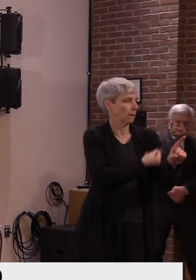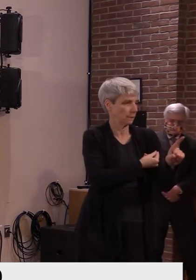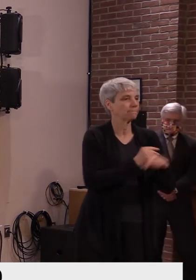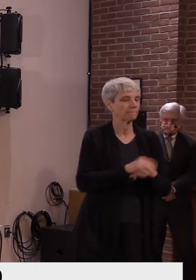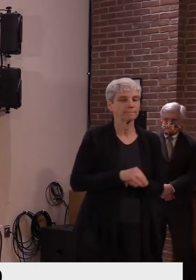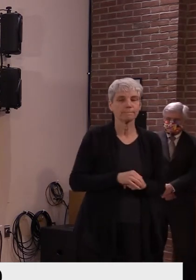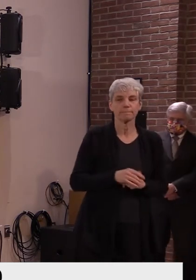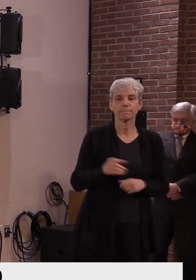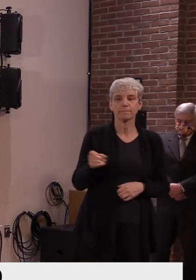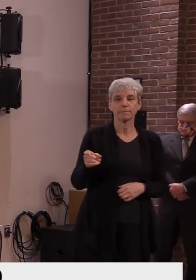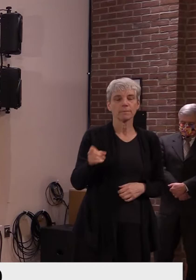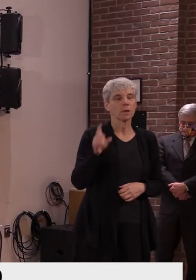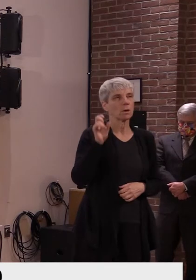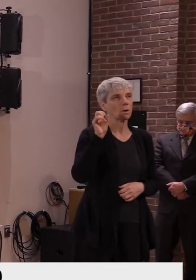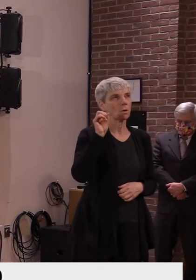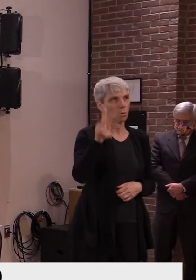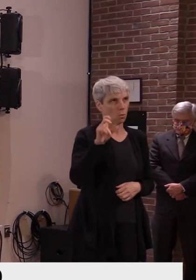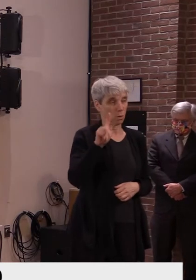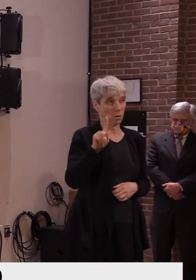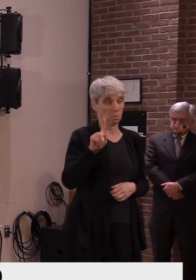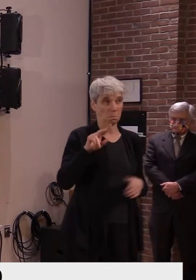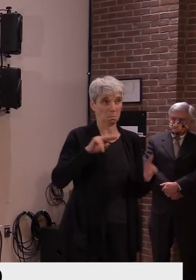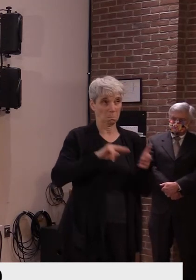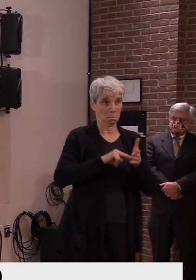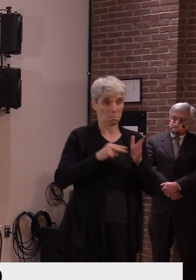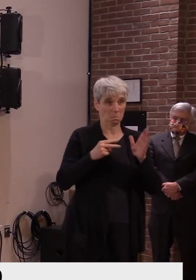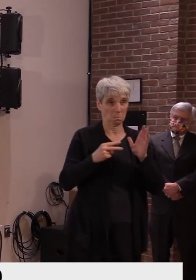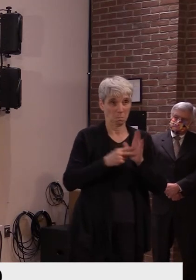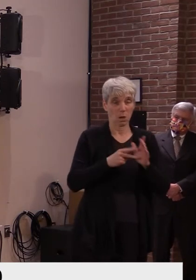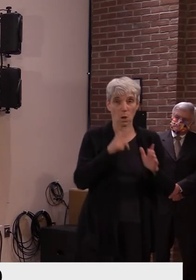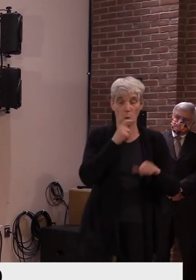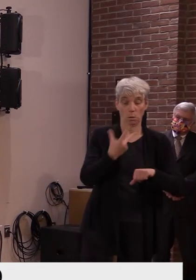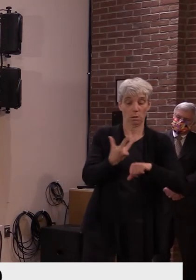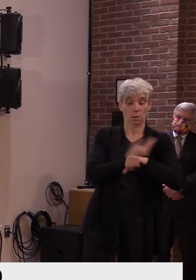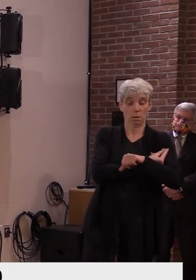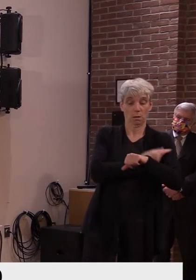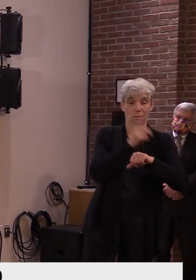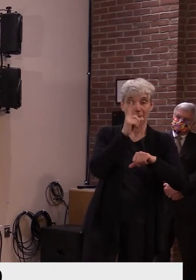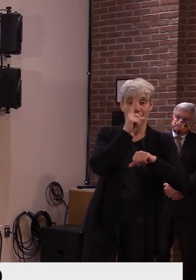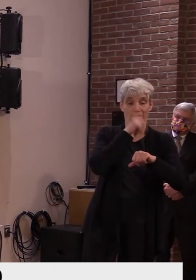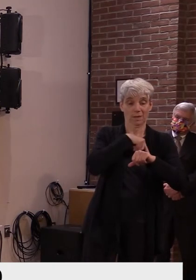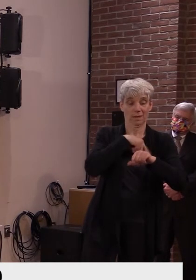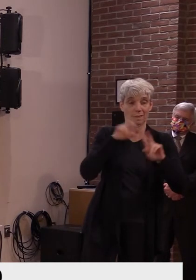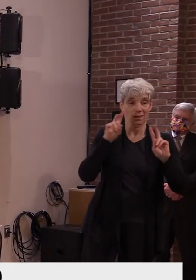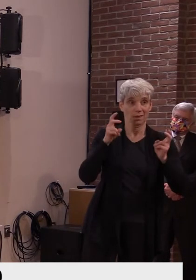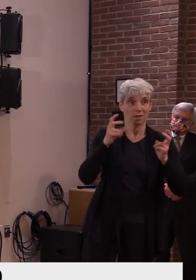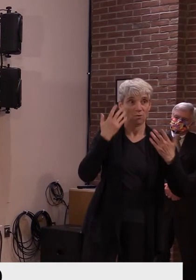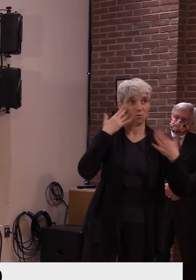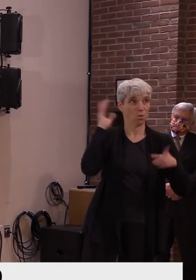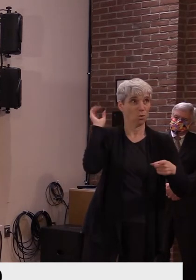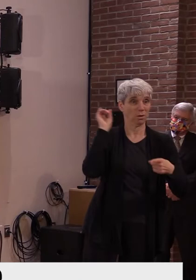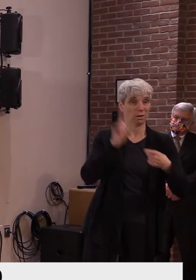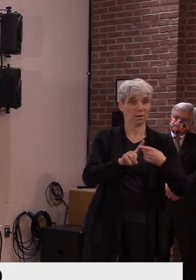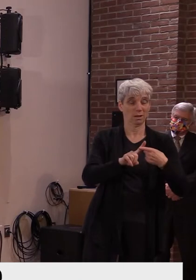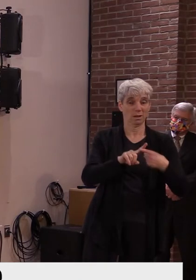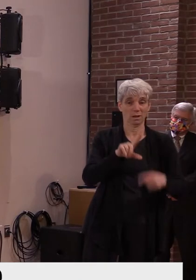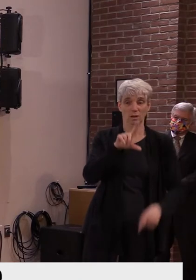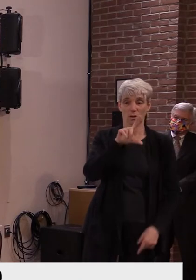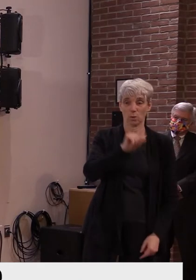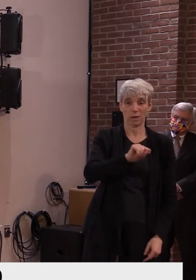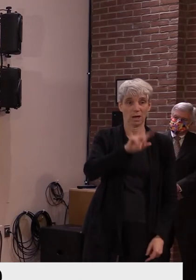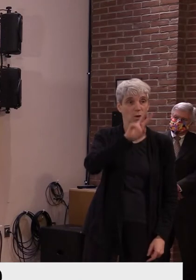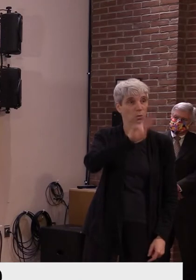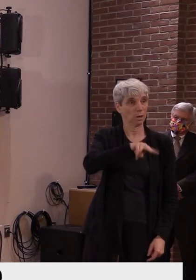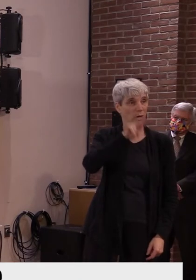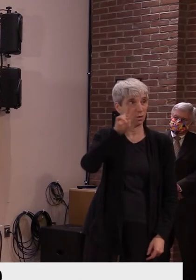Okay. So it, it, it, it's quite possible that somebody given a placebo might not know until, you know, late 2022.